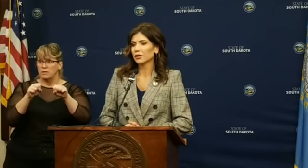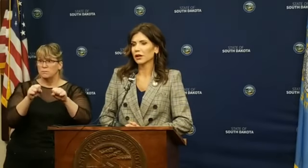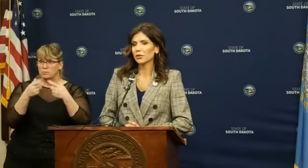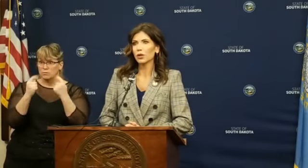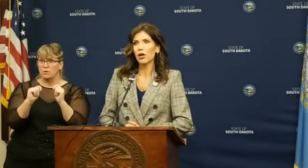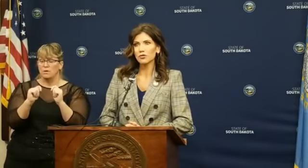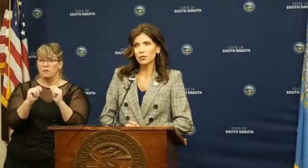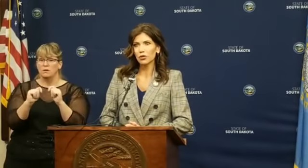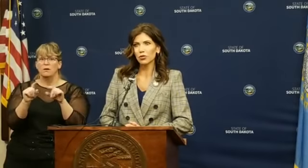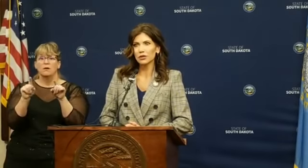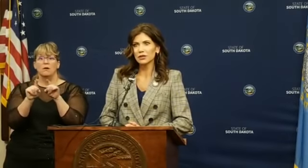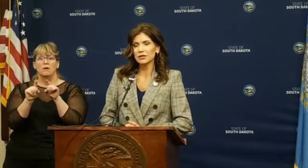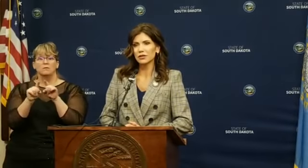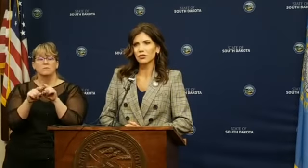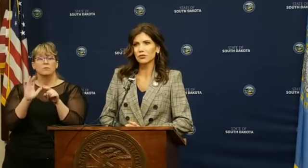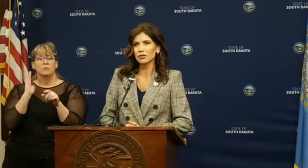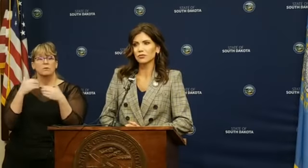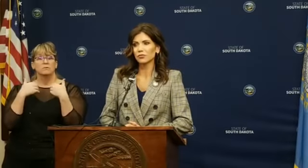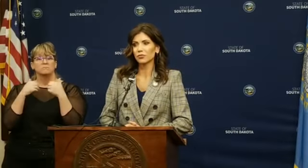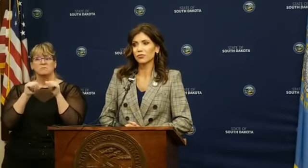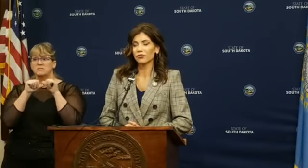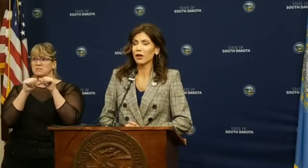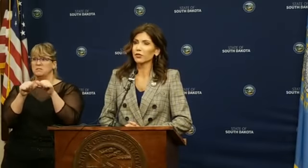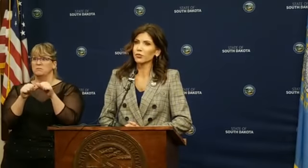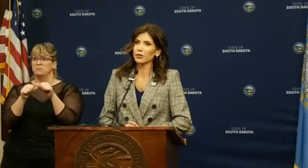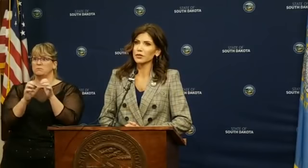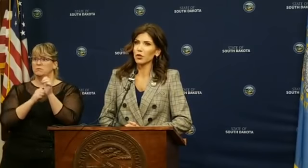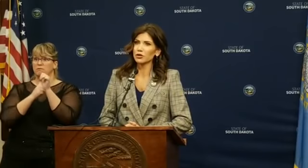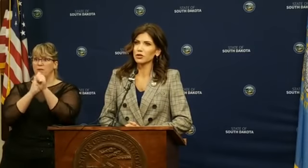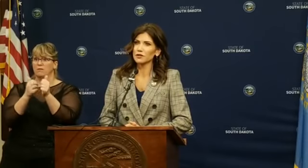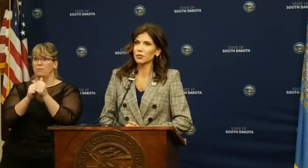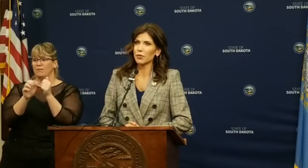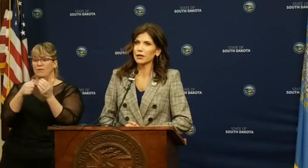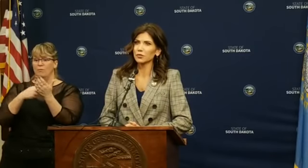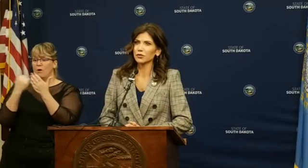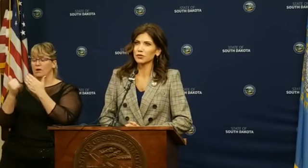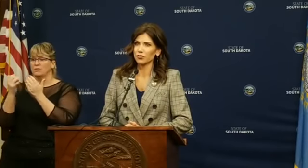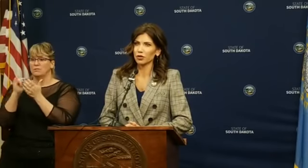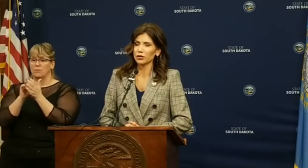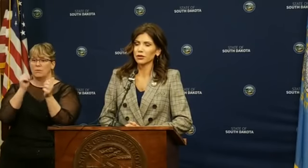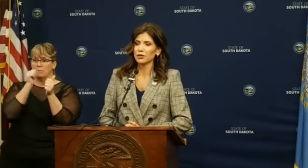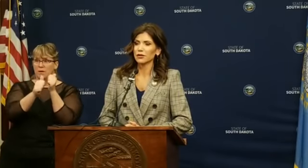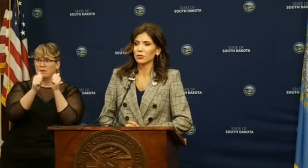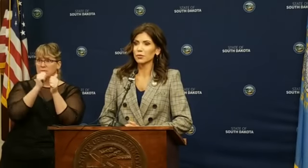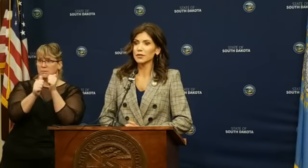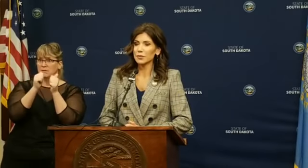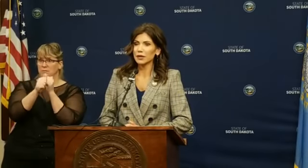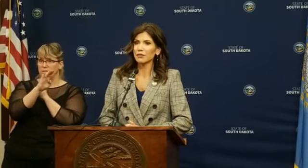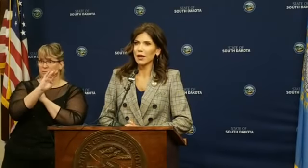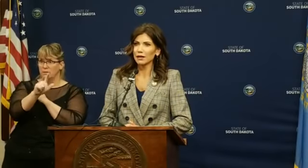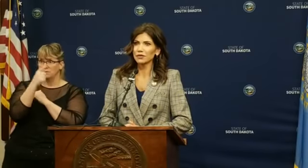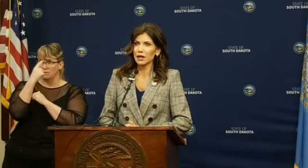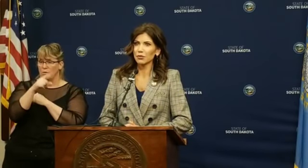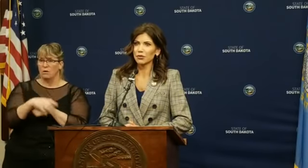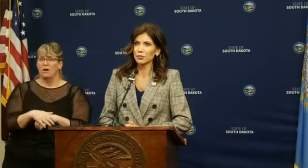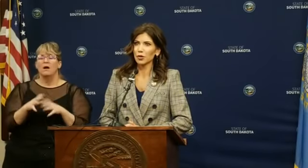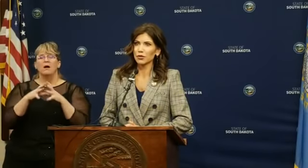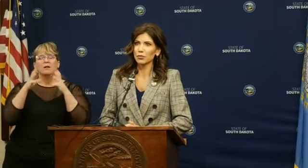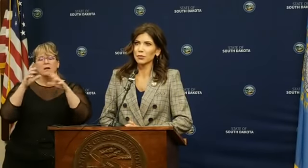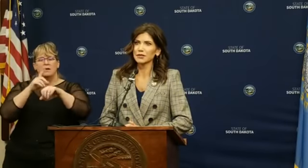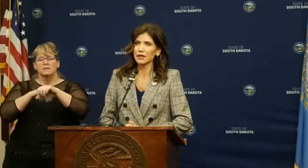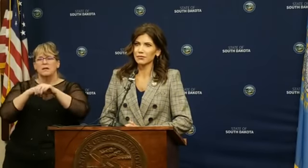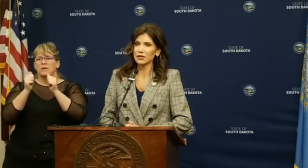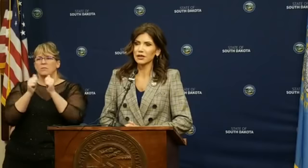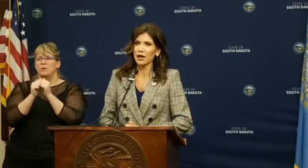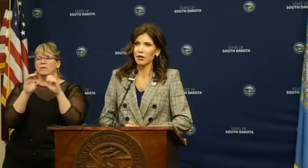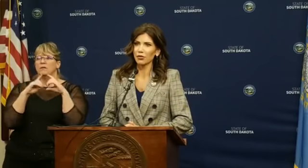And we also are going to continue to follow through on these projects that we passed bills for. We'll be spending a lot of time with the Department